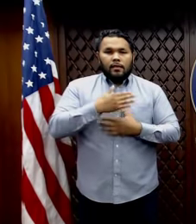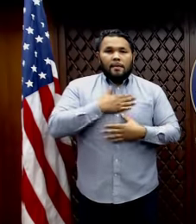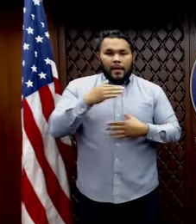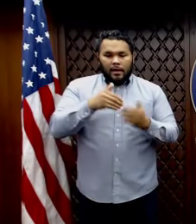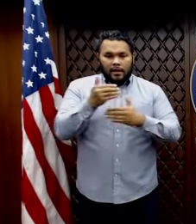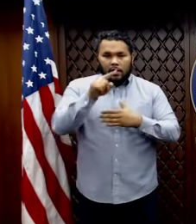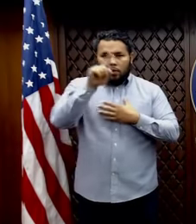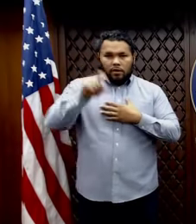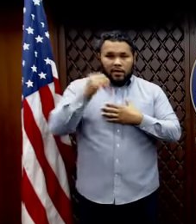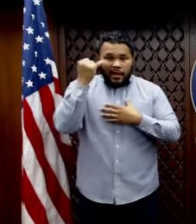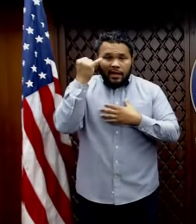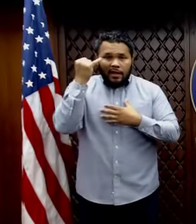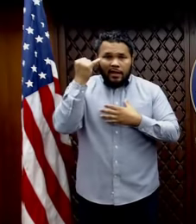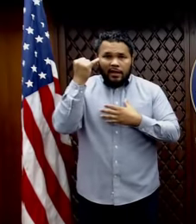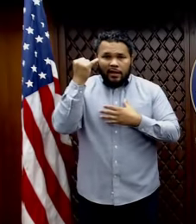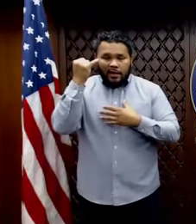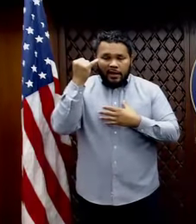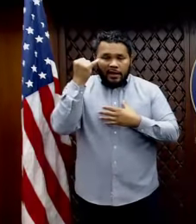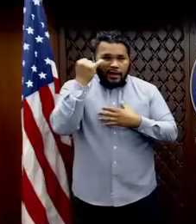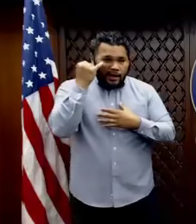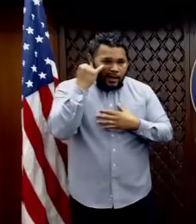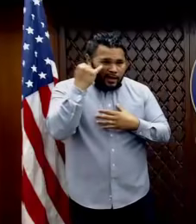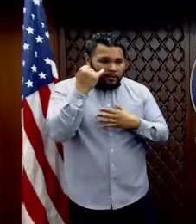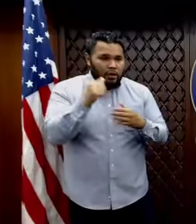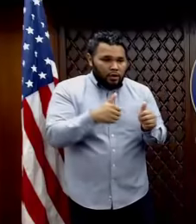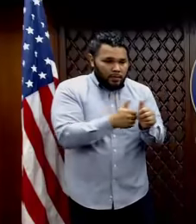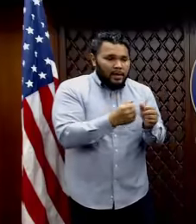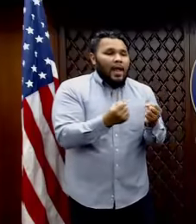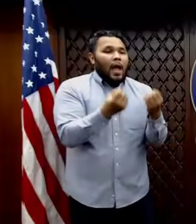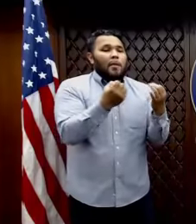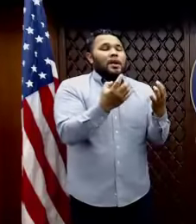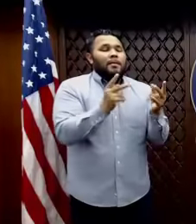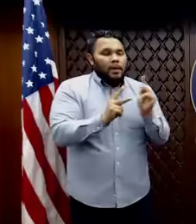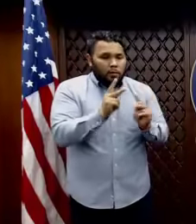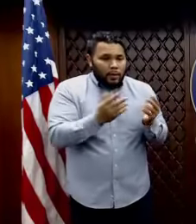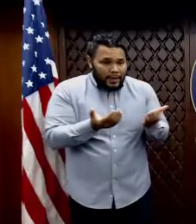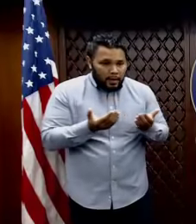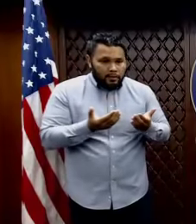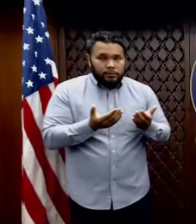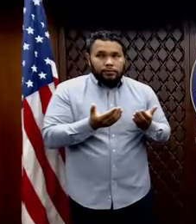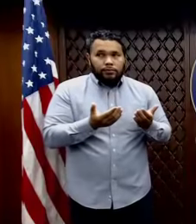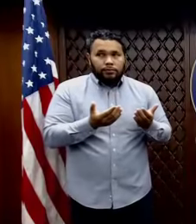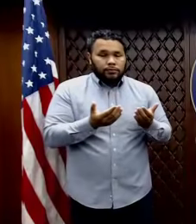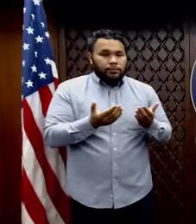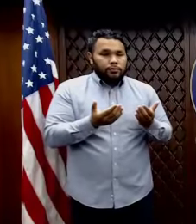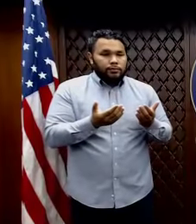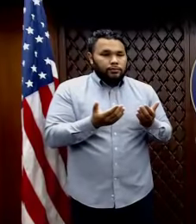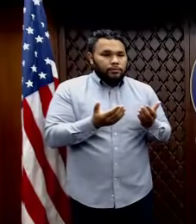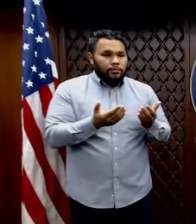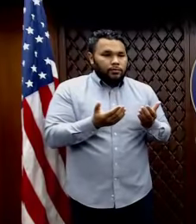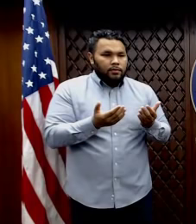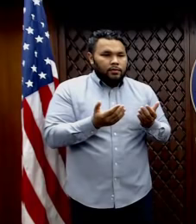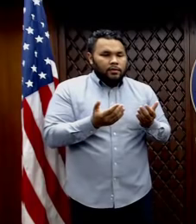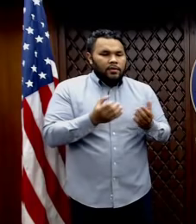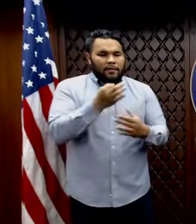if there's like an update on like how many people, uh, here have, like filed for like